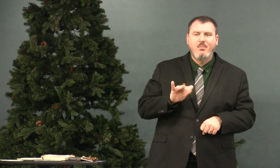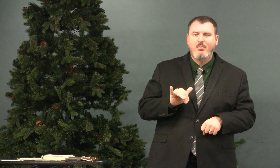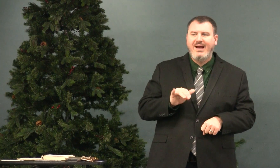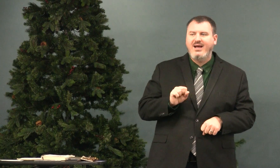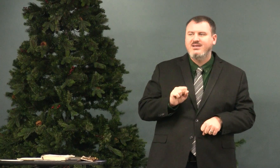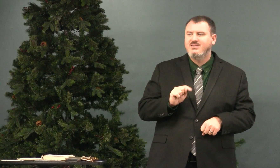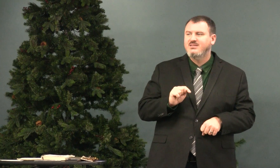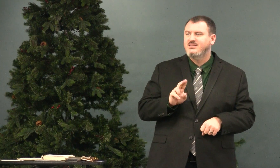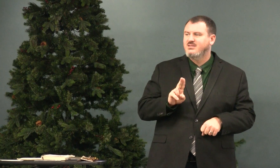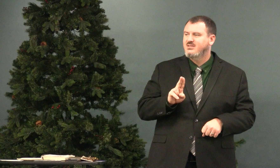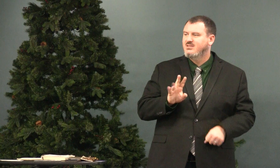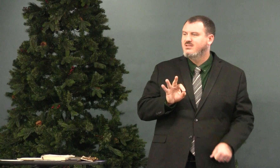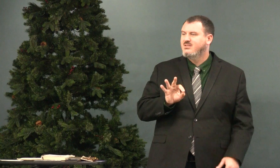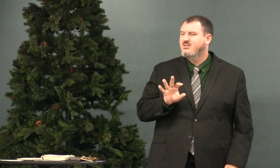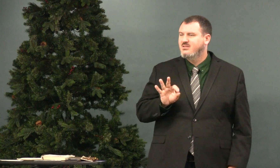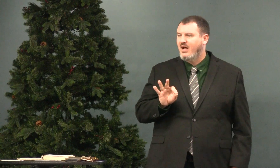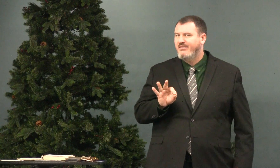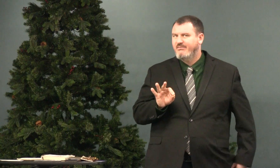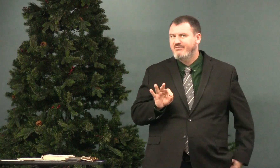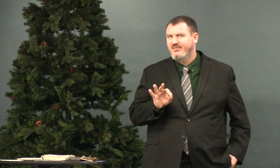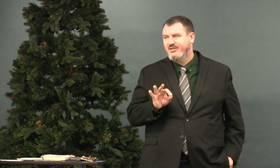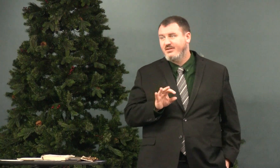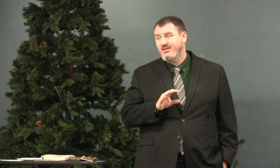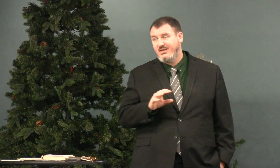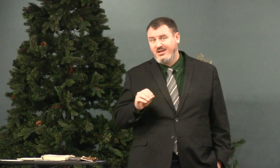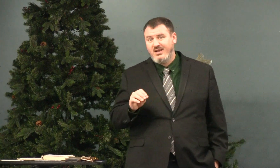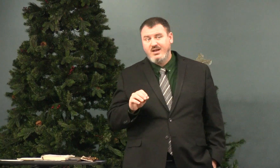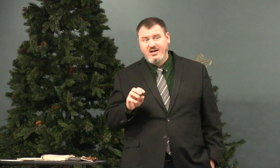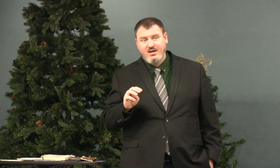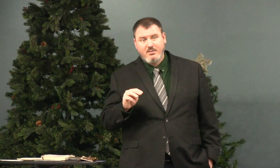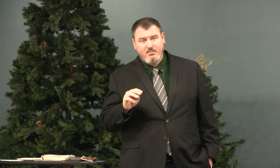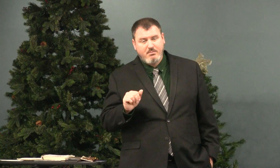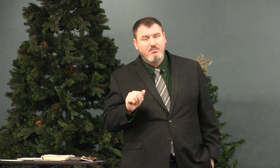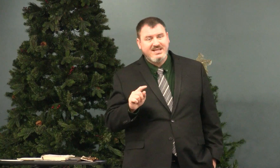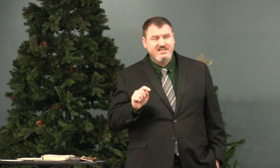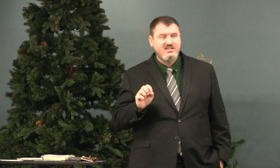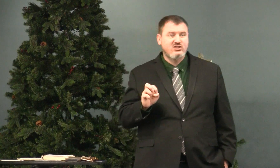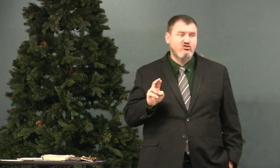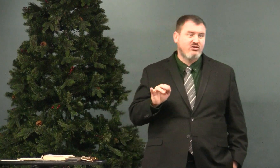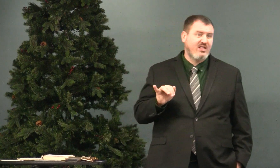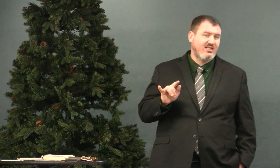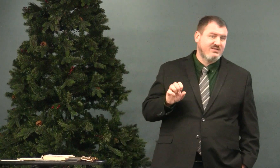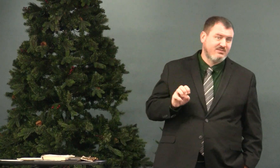by stuff and materialism.